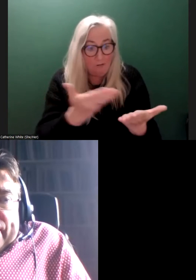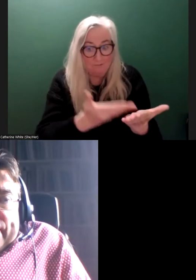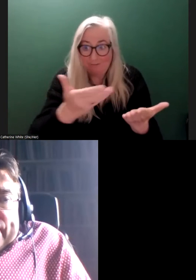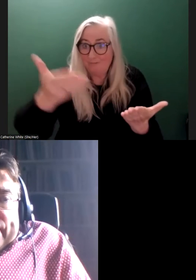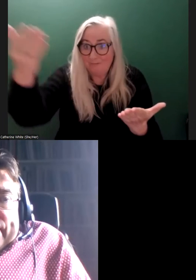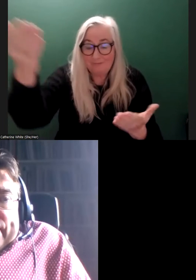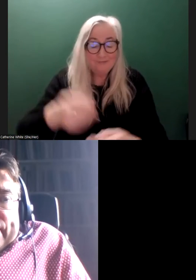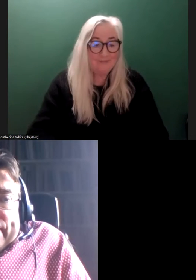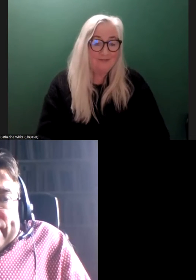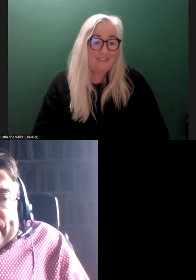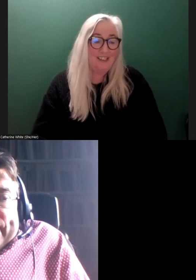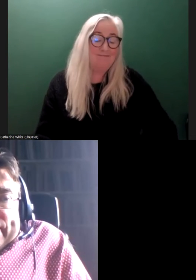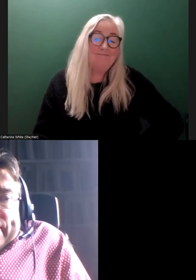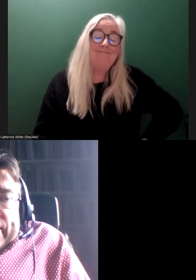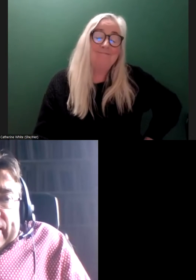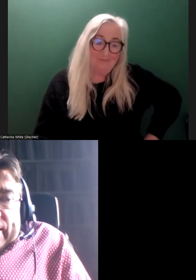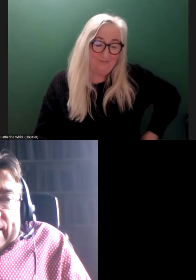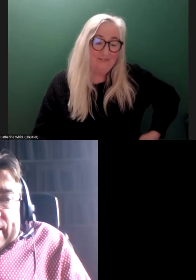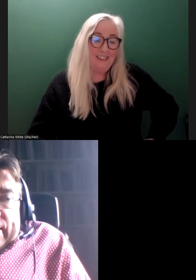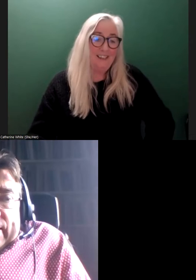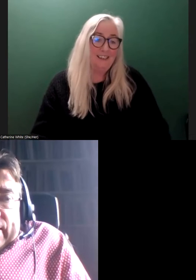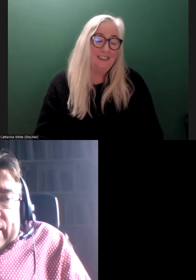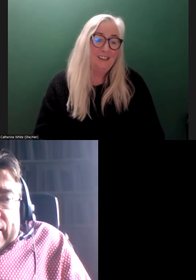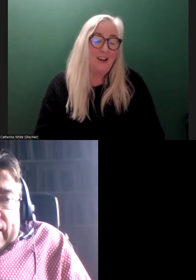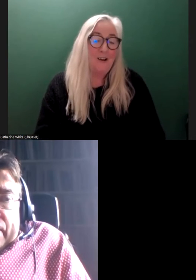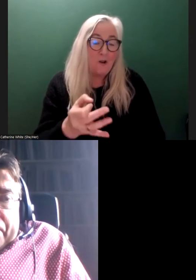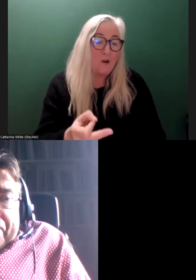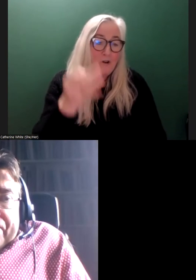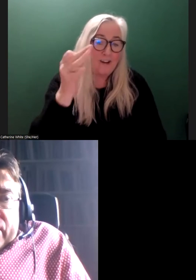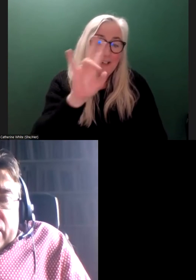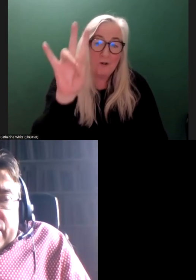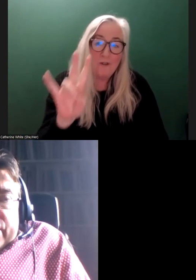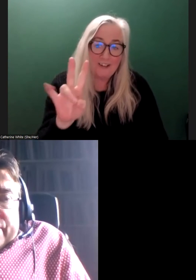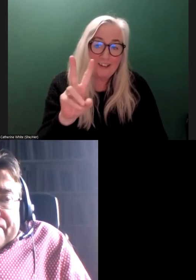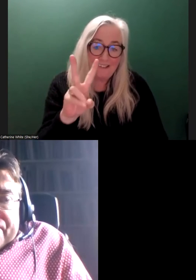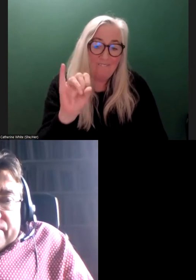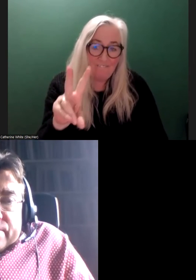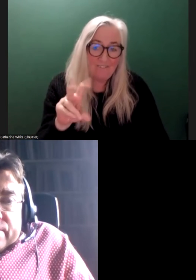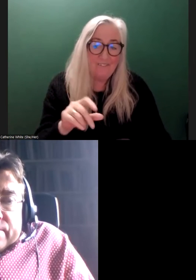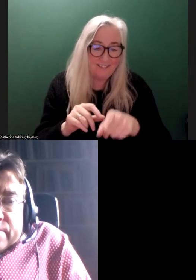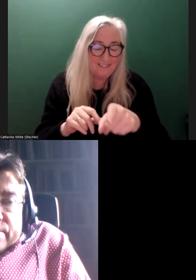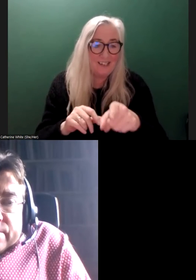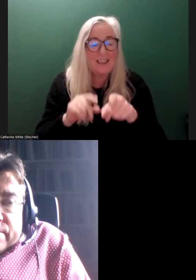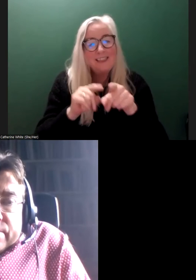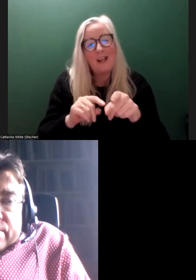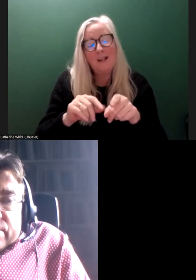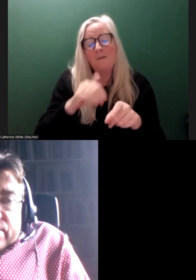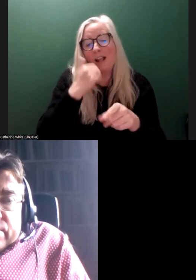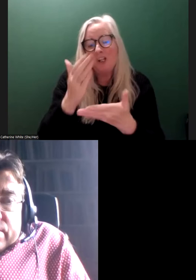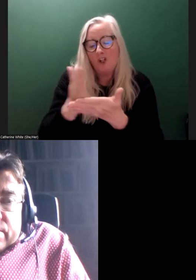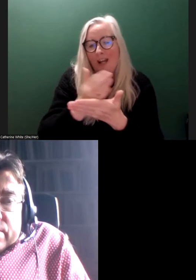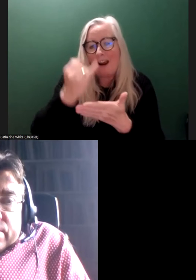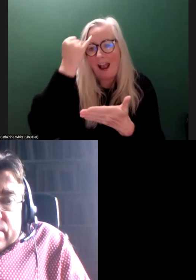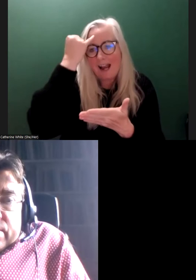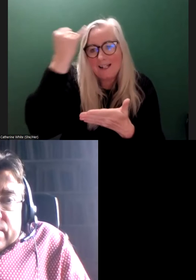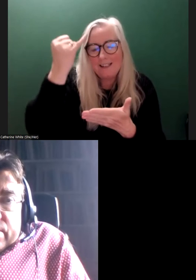Yeah, that's a really great question, Vivian. I think that's probably because sharing ideals and having common